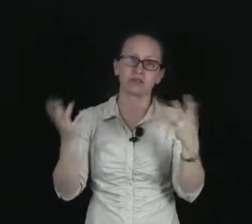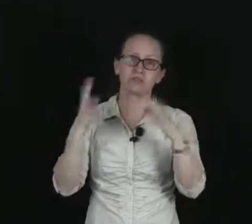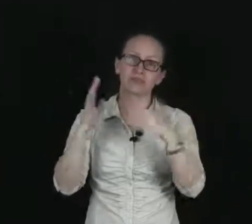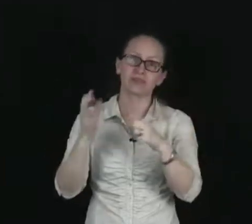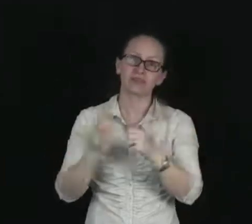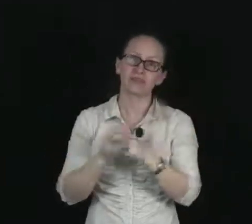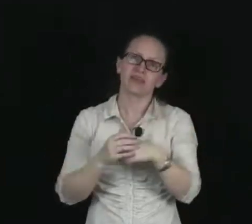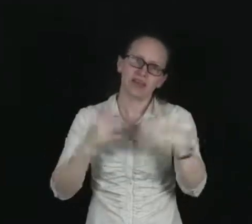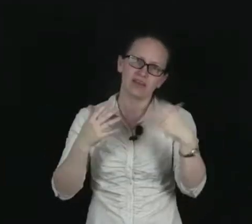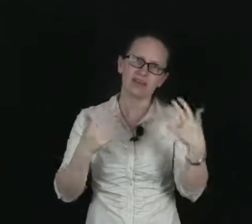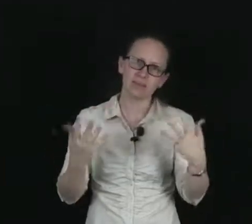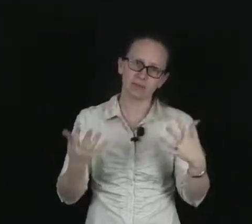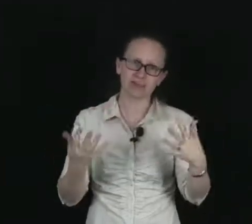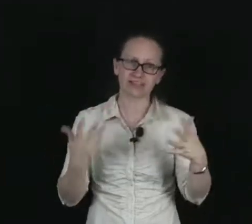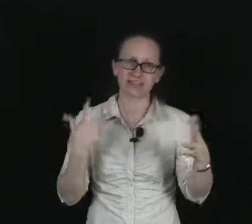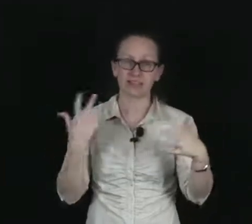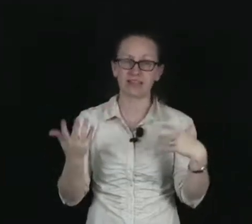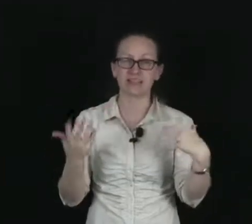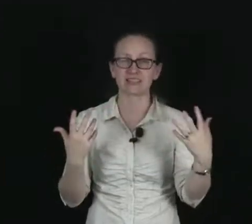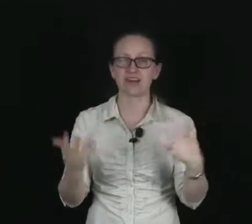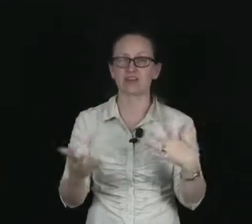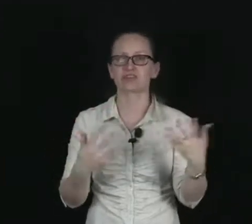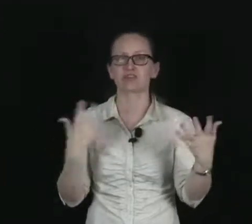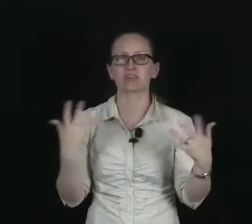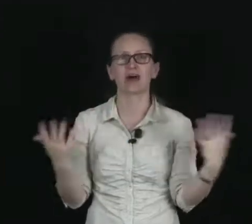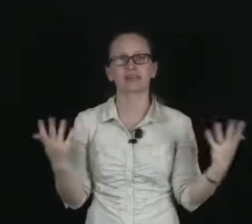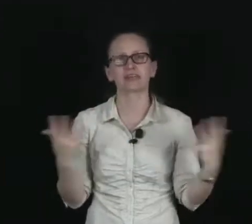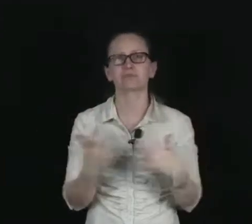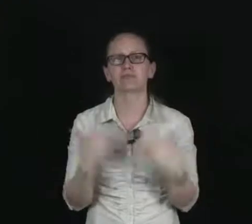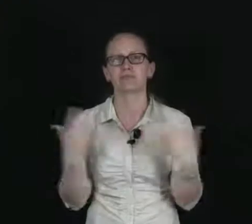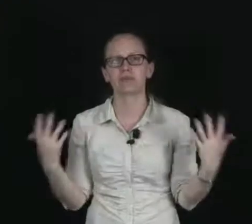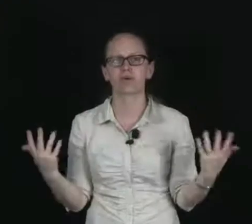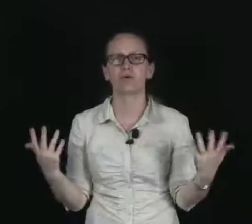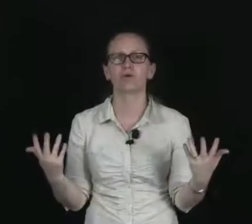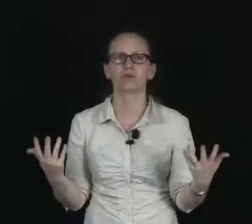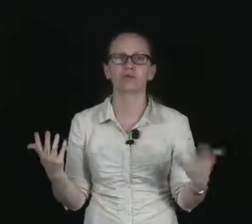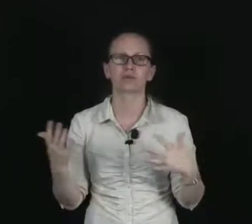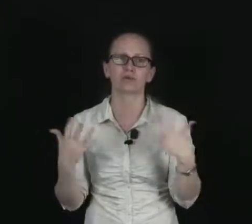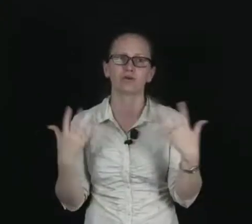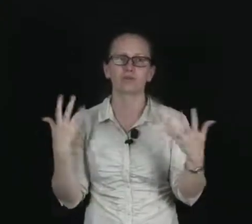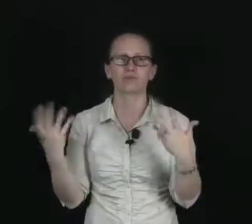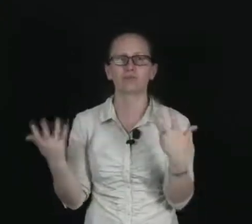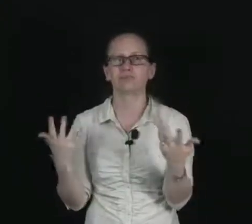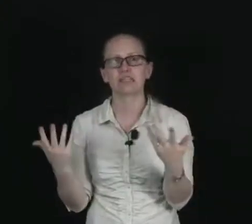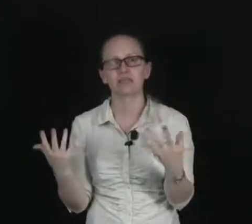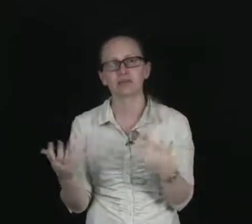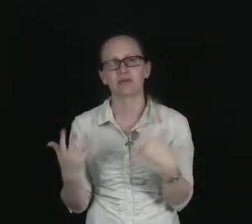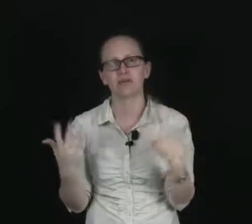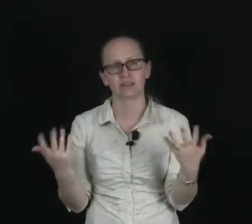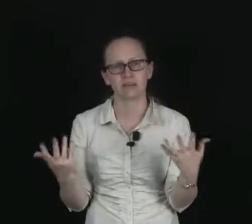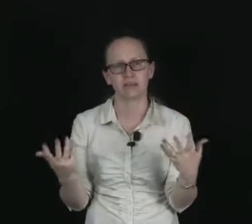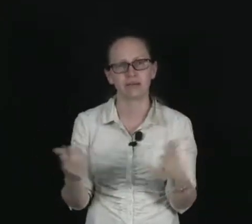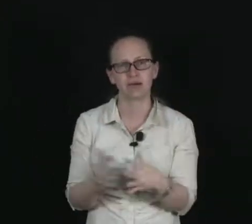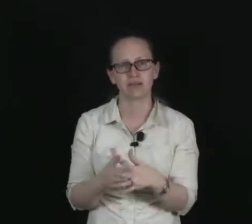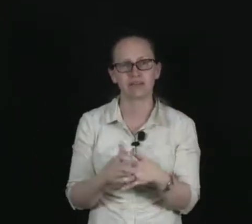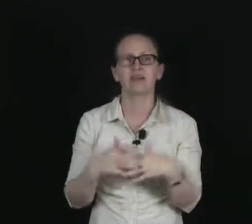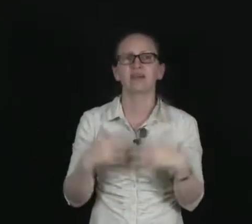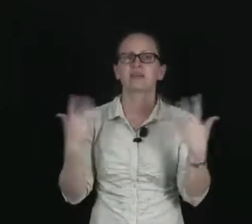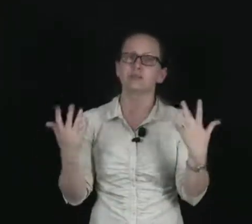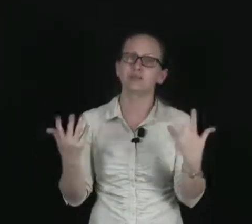product. And that product has been designed to target whichever organ or bit of tissue in the human body that you